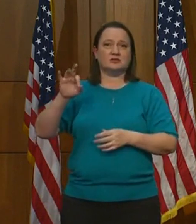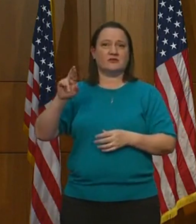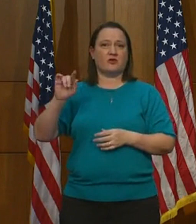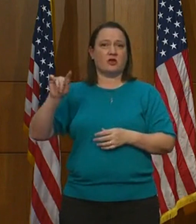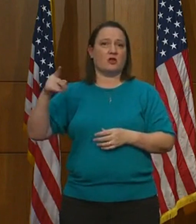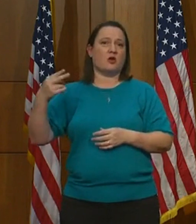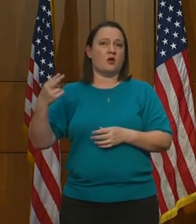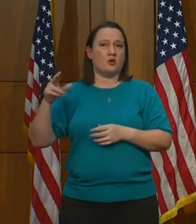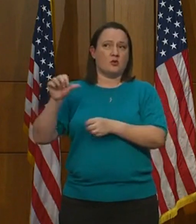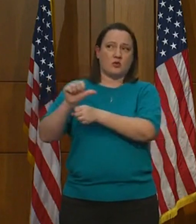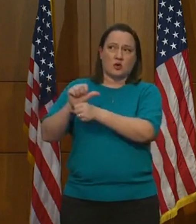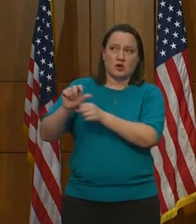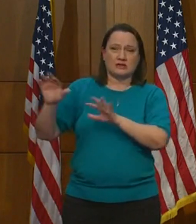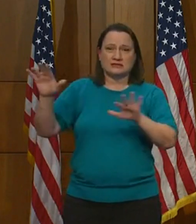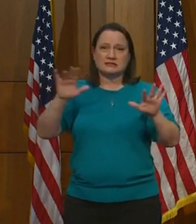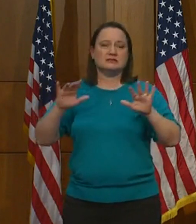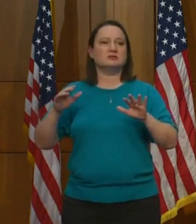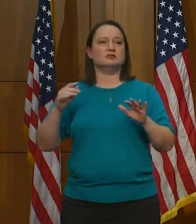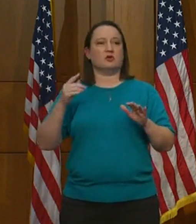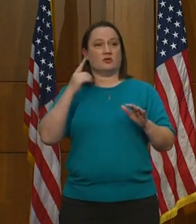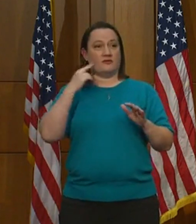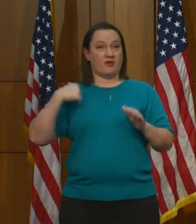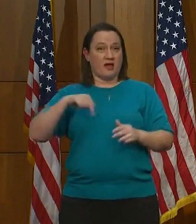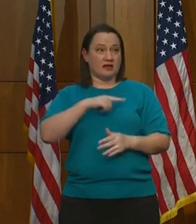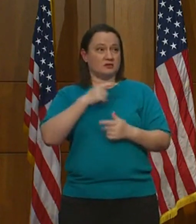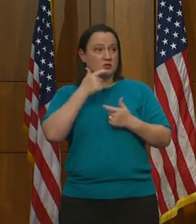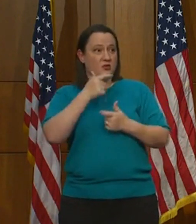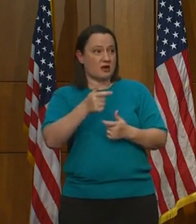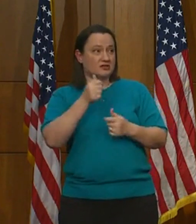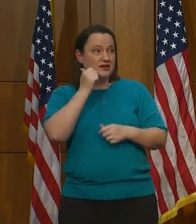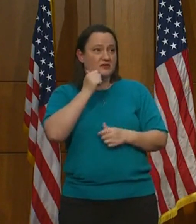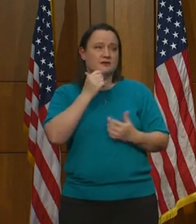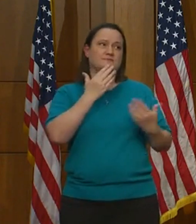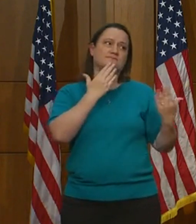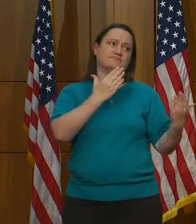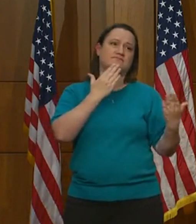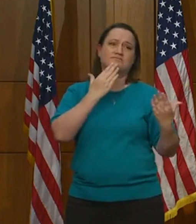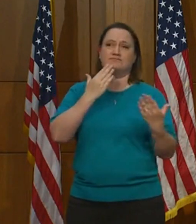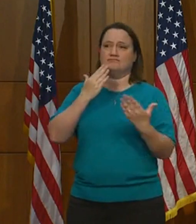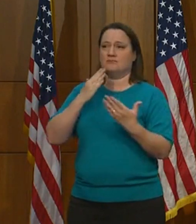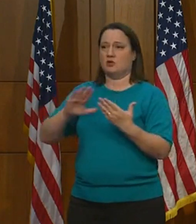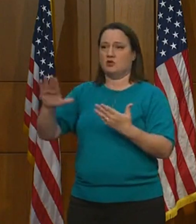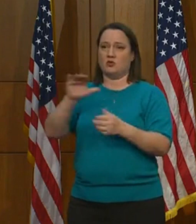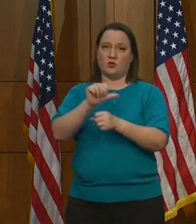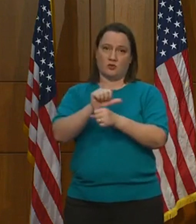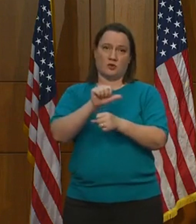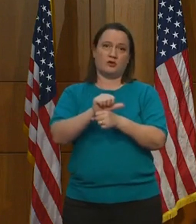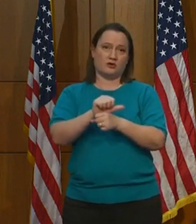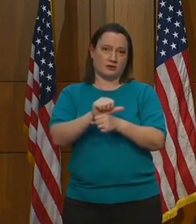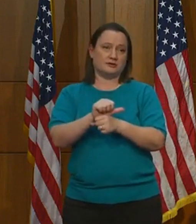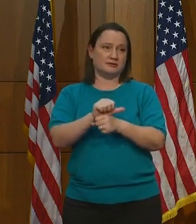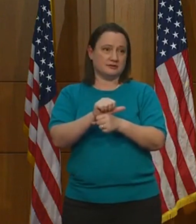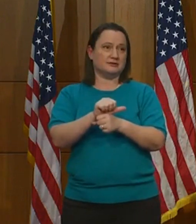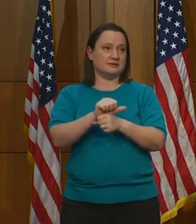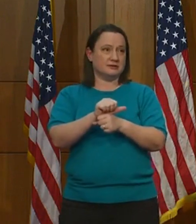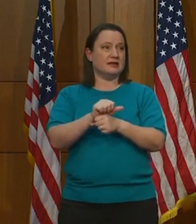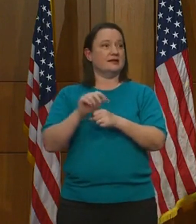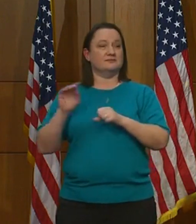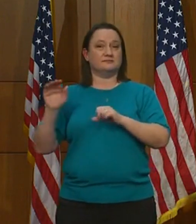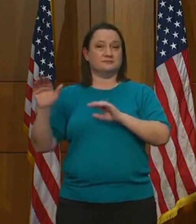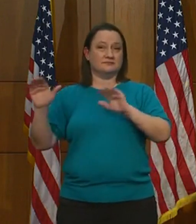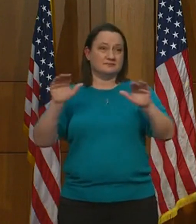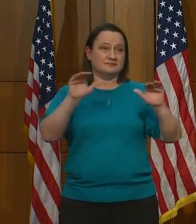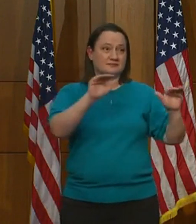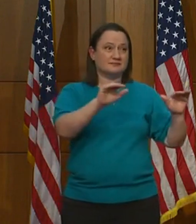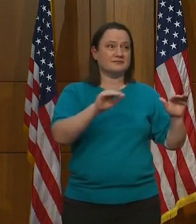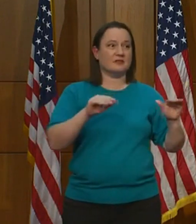and all of us that watch this every day, I just wanted to thank you for your work and to remind people that